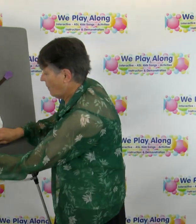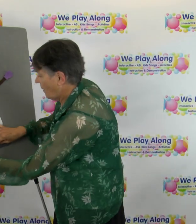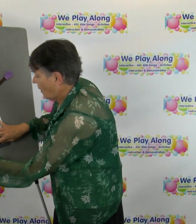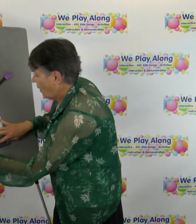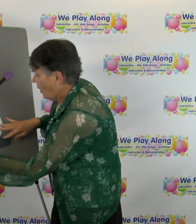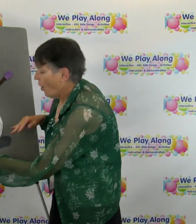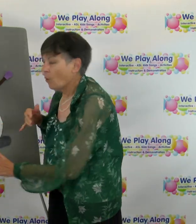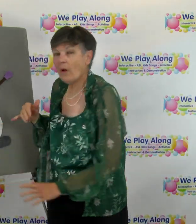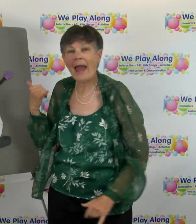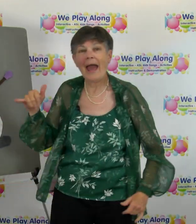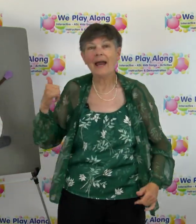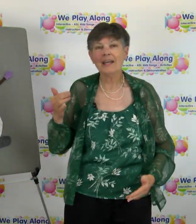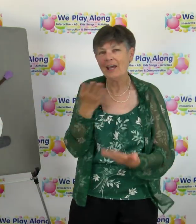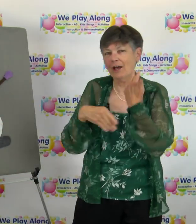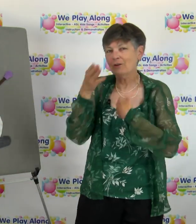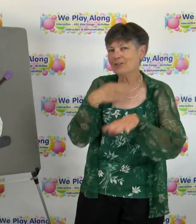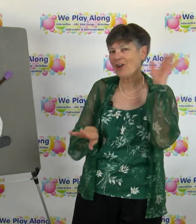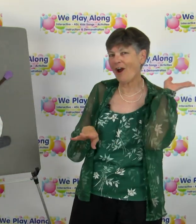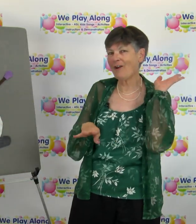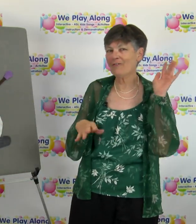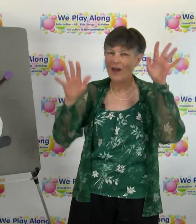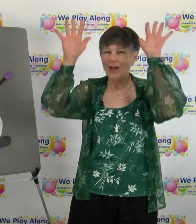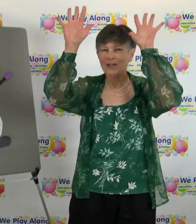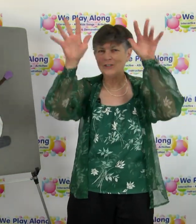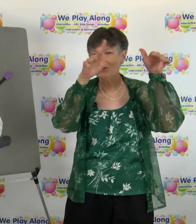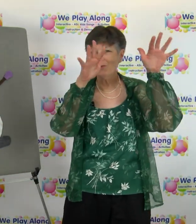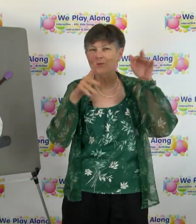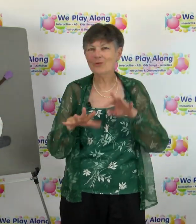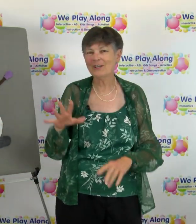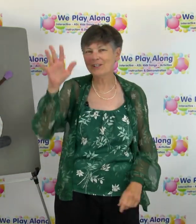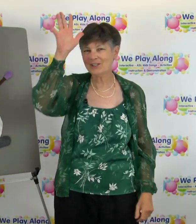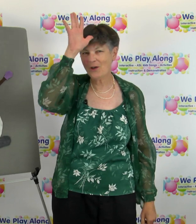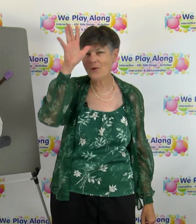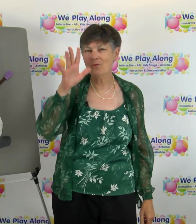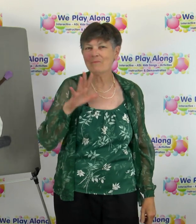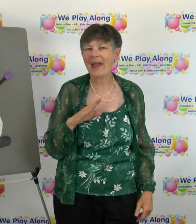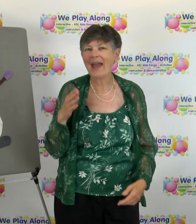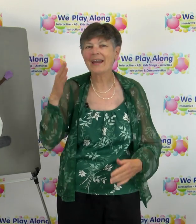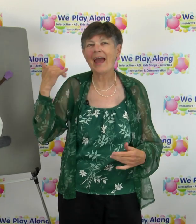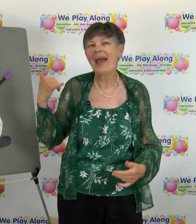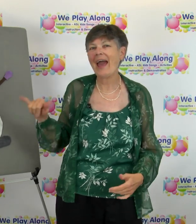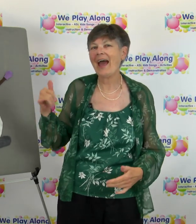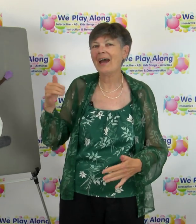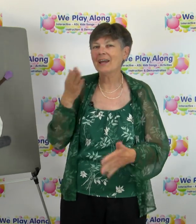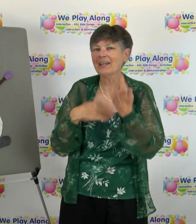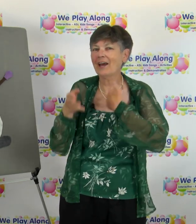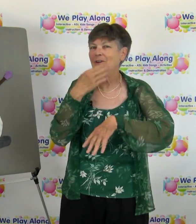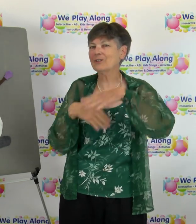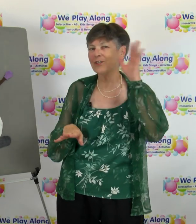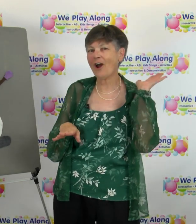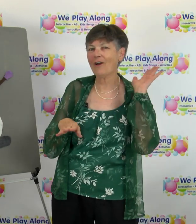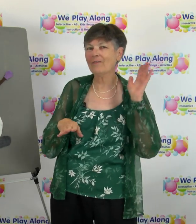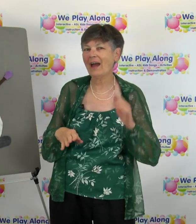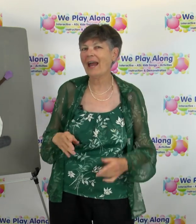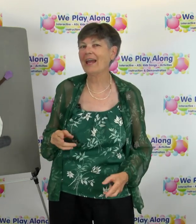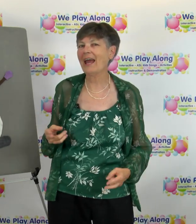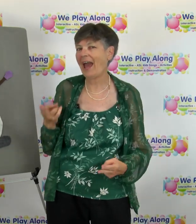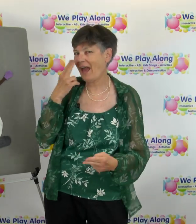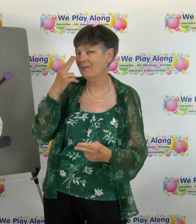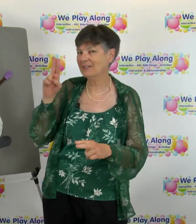We'll add a yellow scarf to the snowman Add a yellow scarf and have